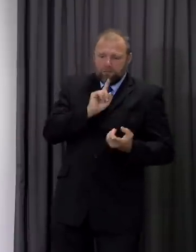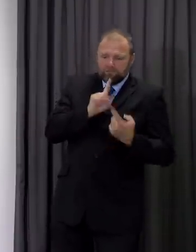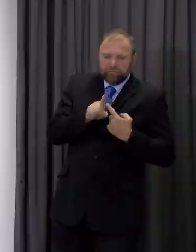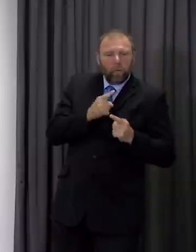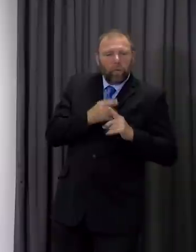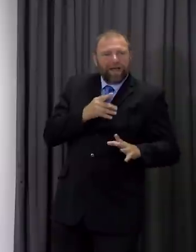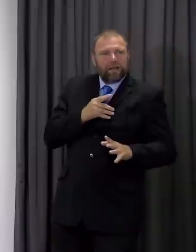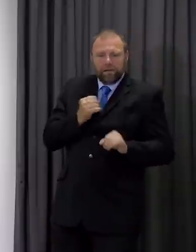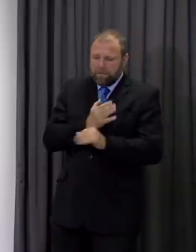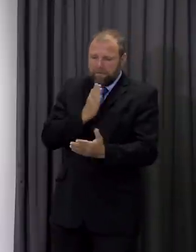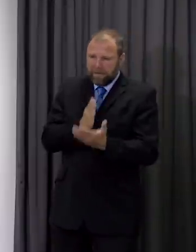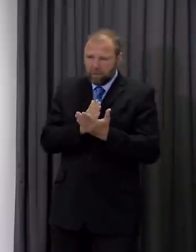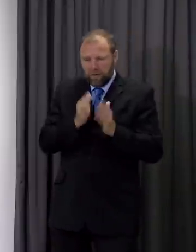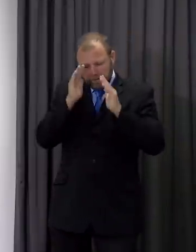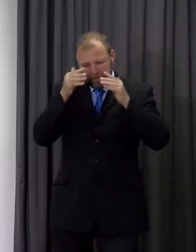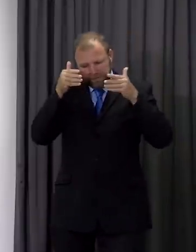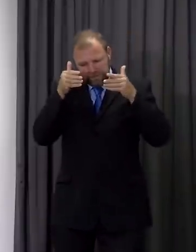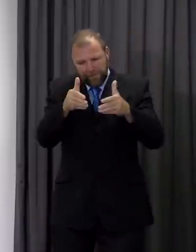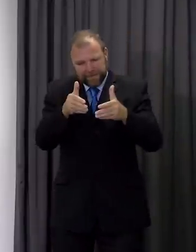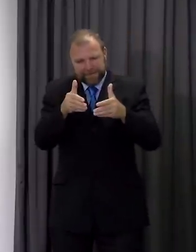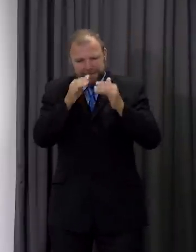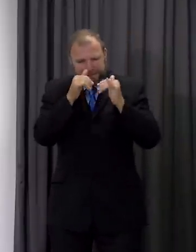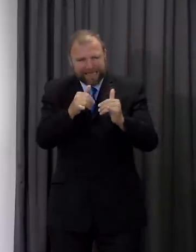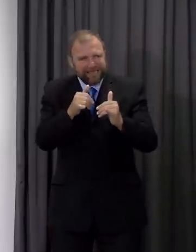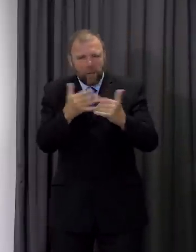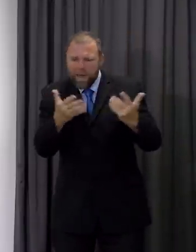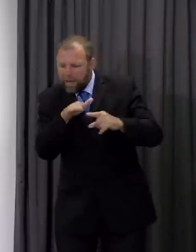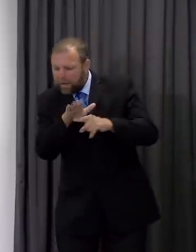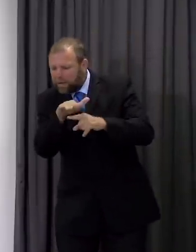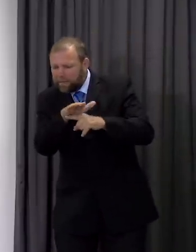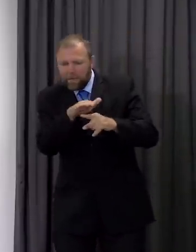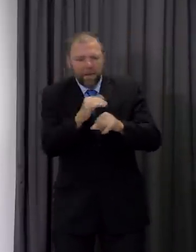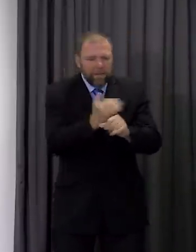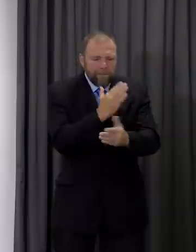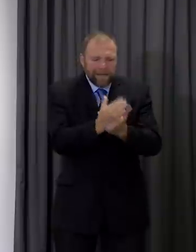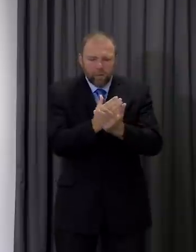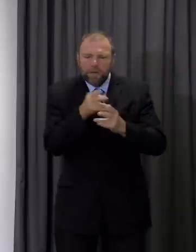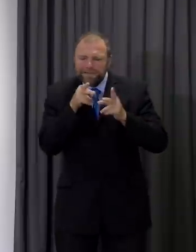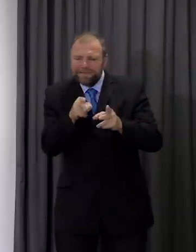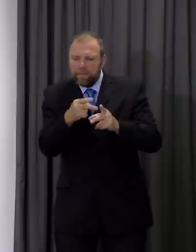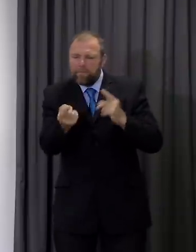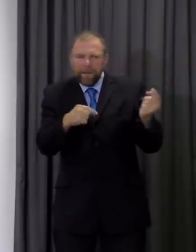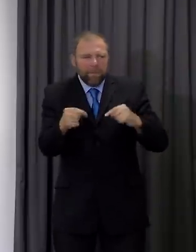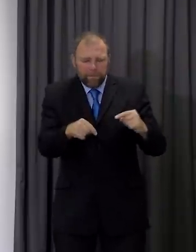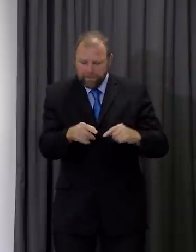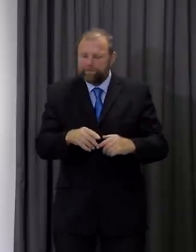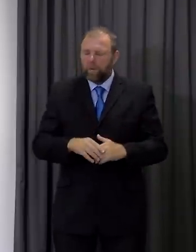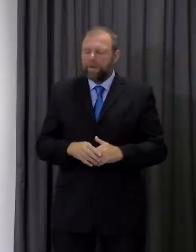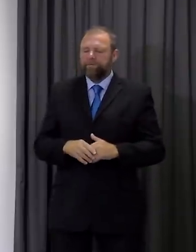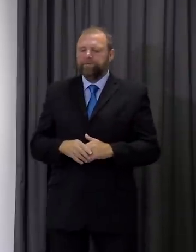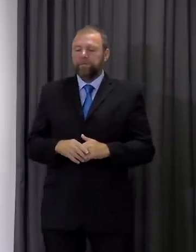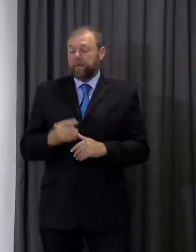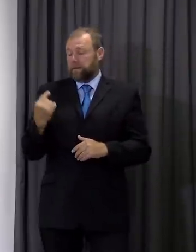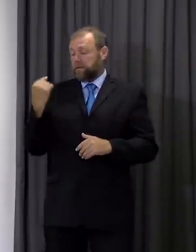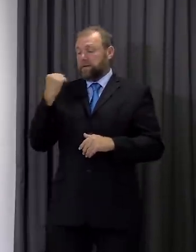to undertake more targeted testing, and to make sure we've got those testing figures coming back within our NHS Wales system. What we saw on Friday,